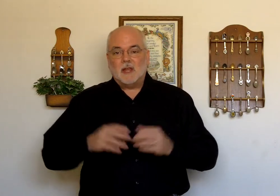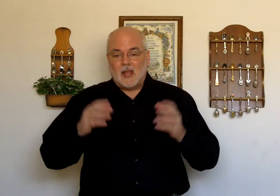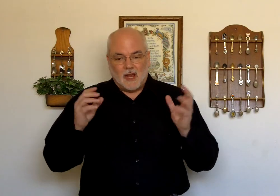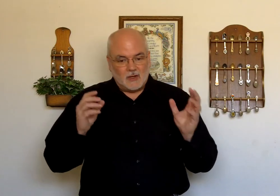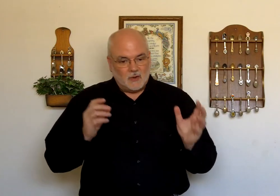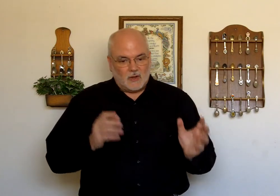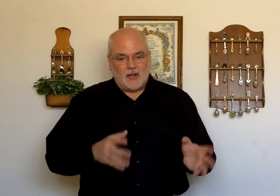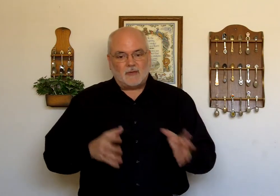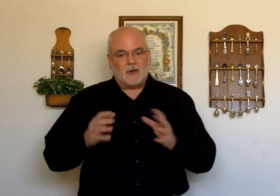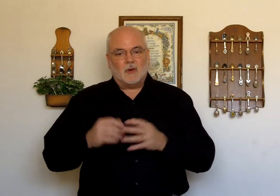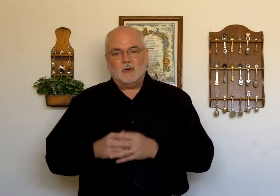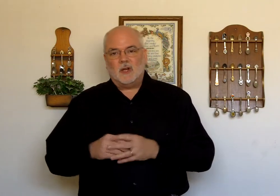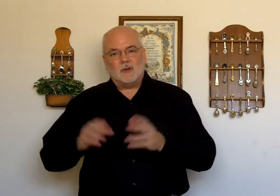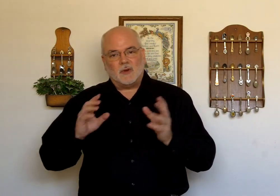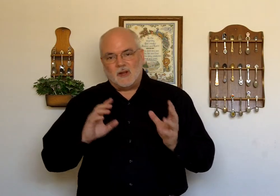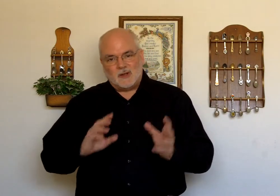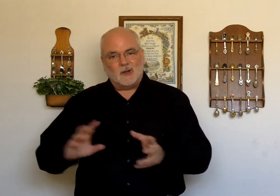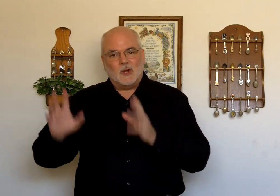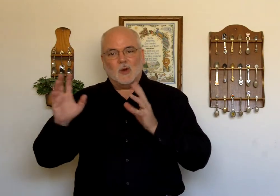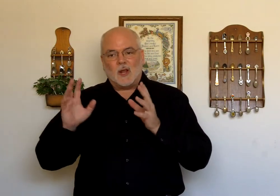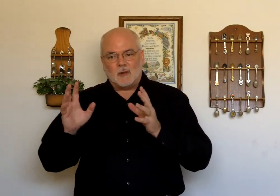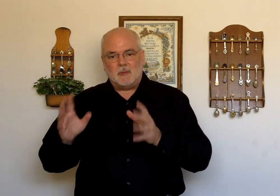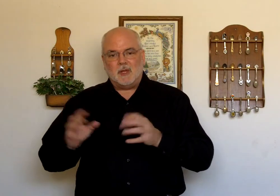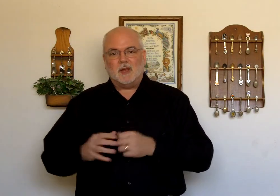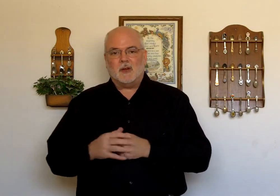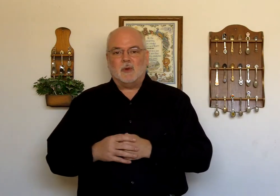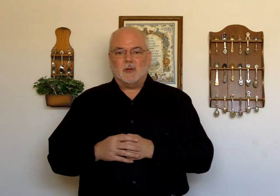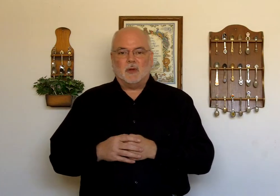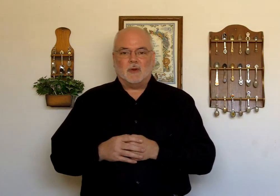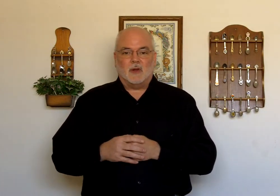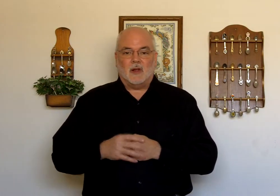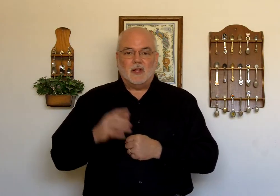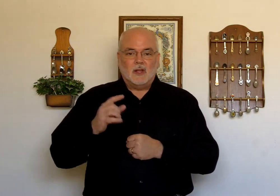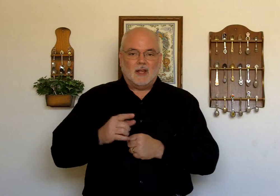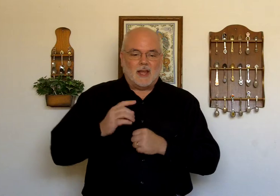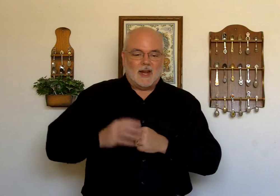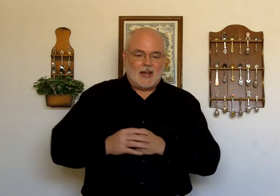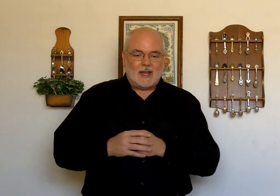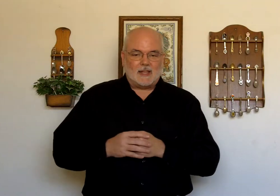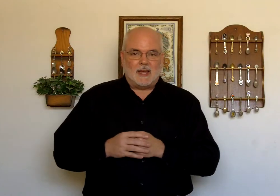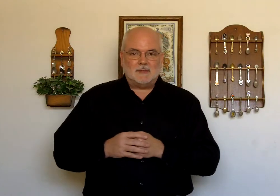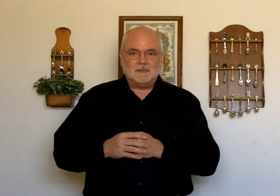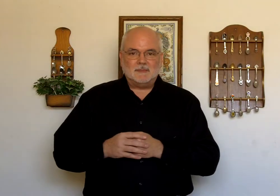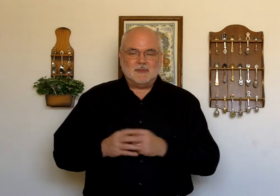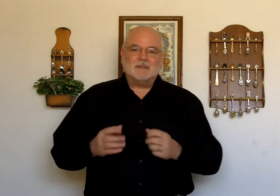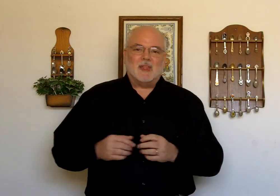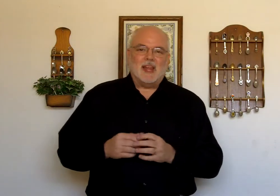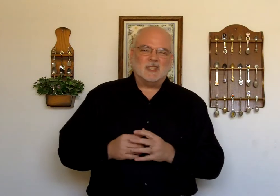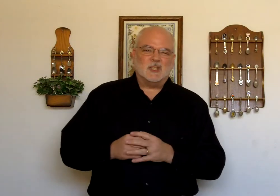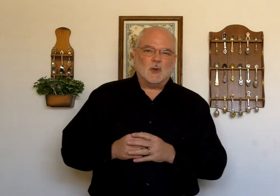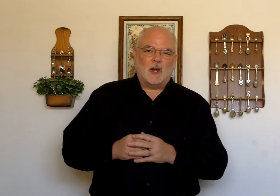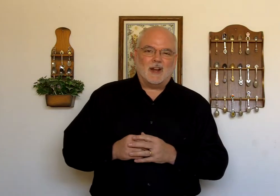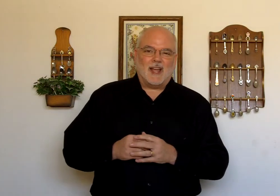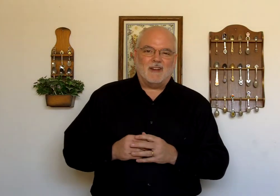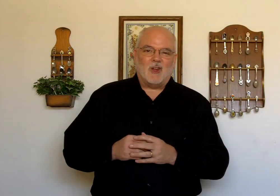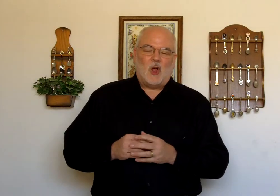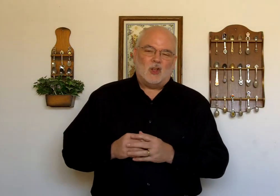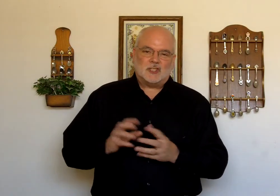and you left your own country to go and to be here with your mother-in-law. And I like that. That's the story I kind of all